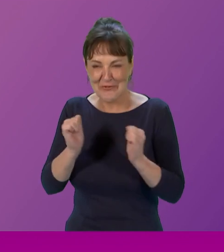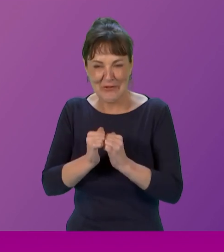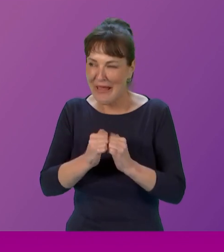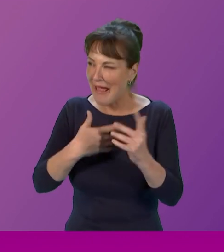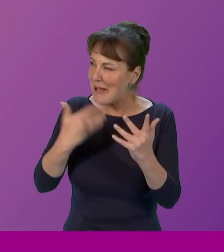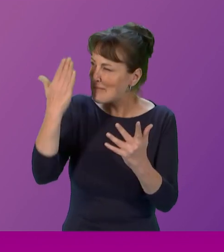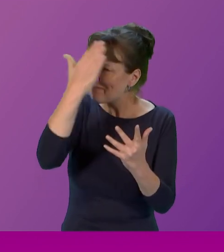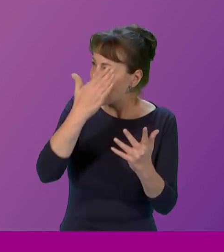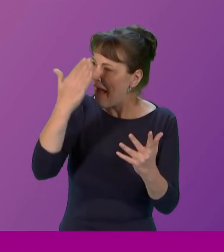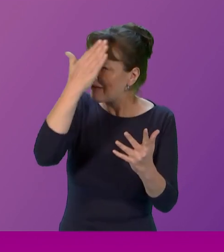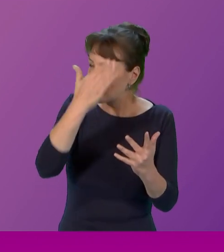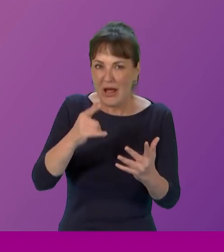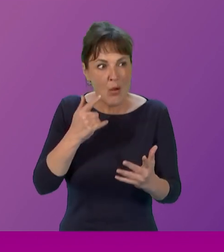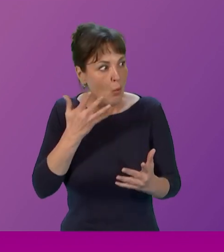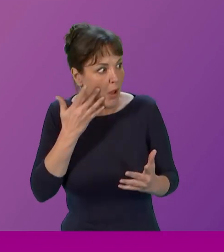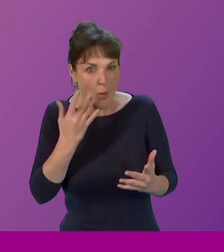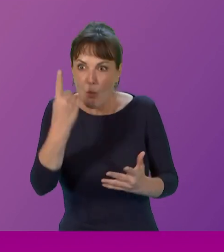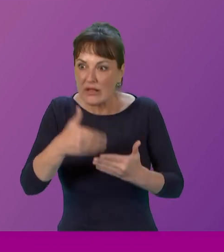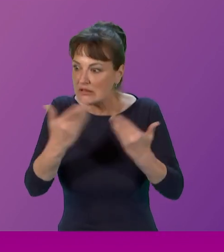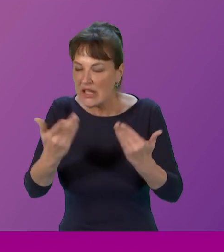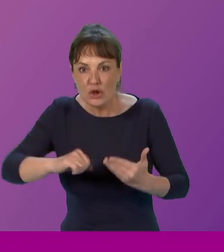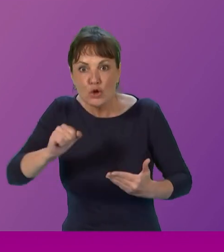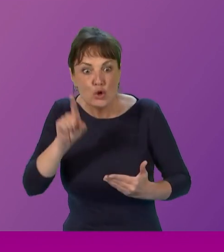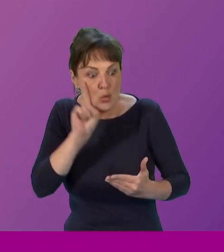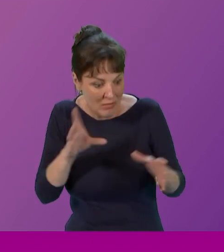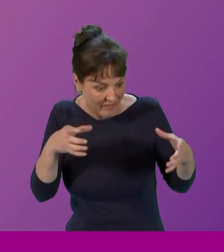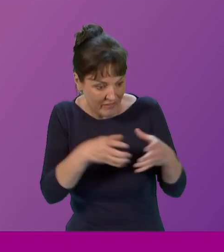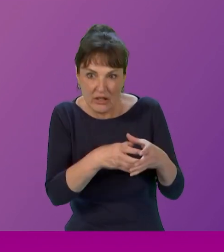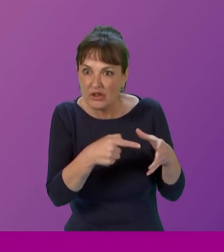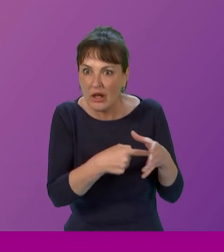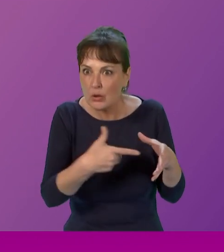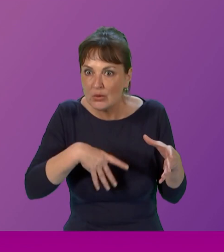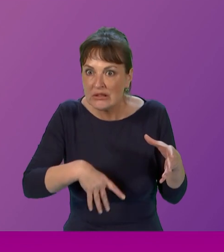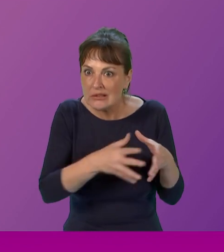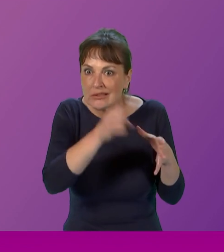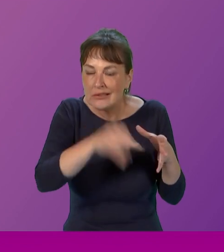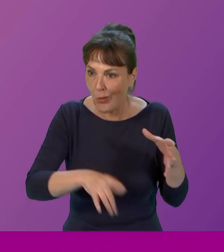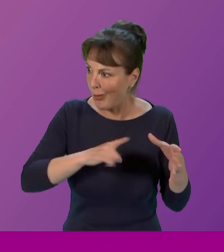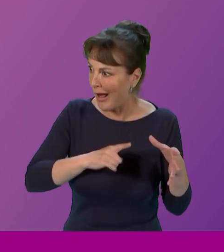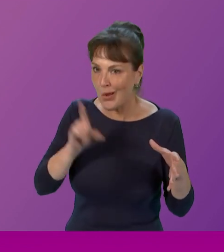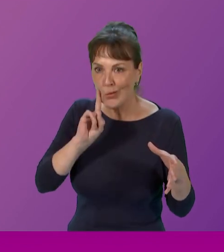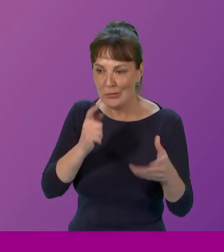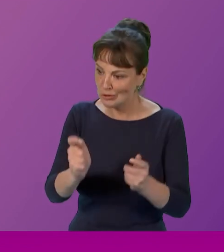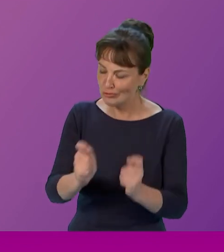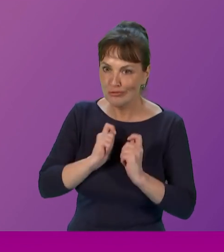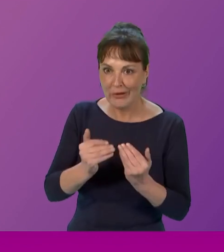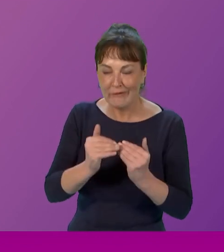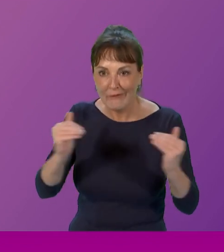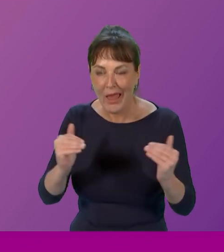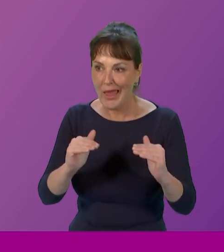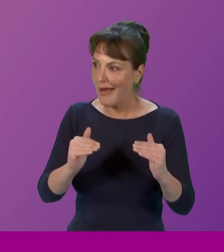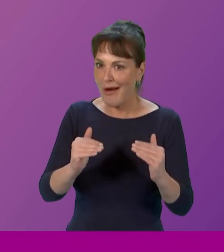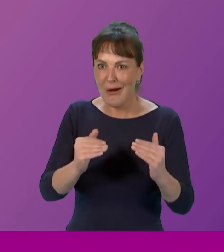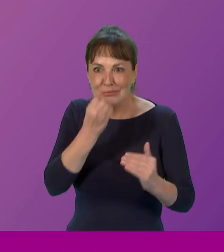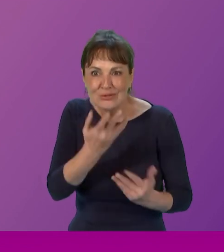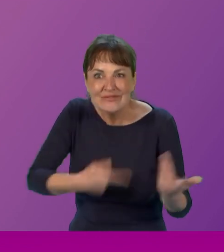Convention. We don't have to have any of these things. But, you know, listening earlier to Sarah and Grace, you know, everything